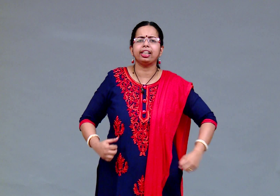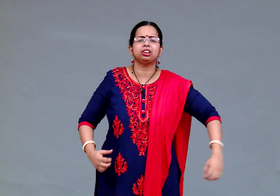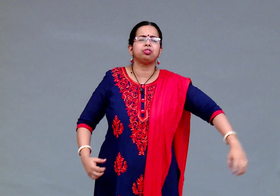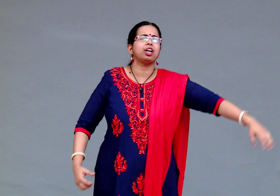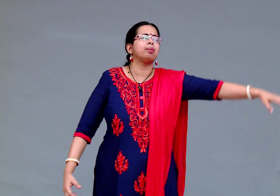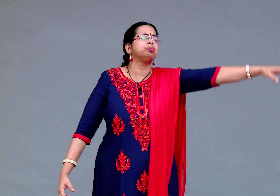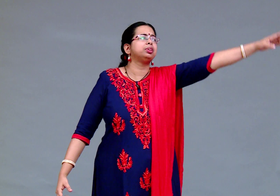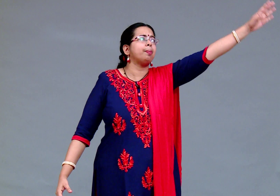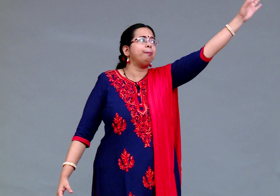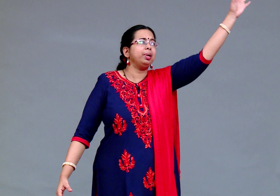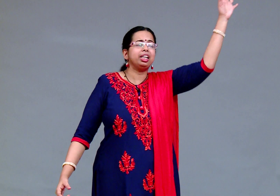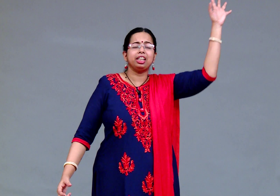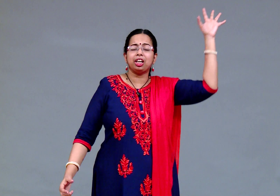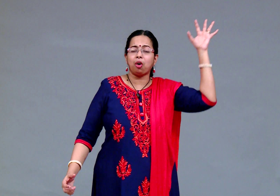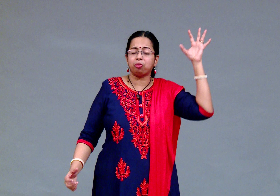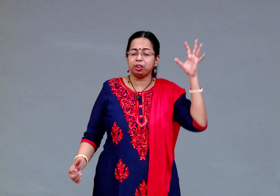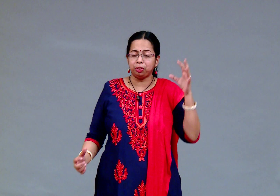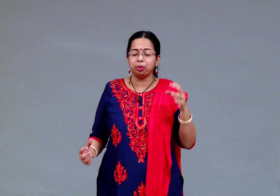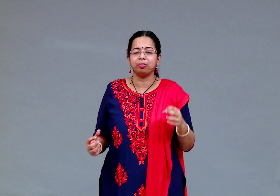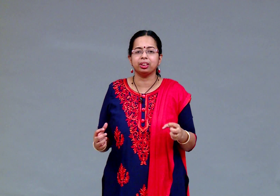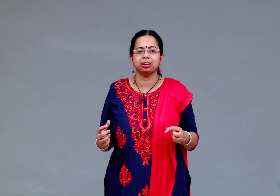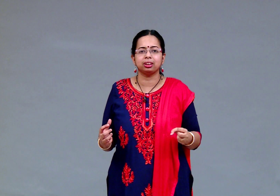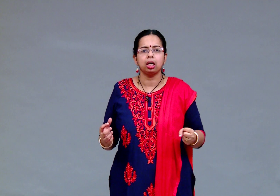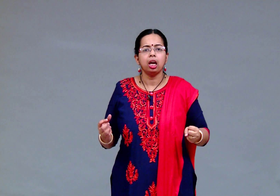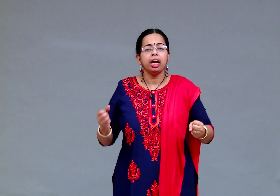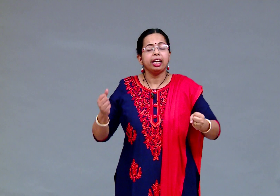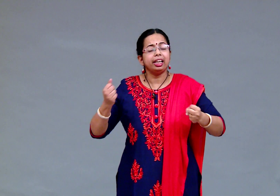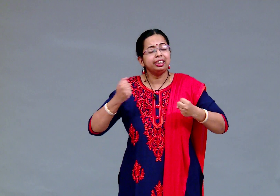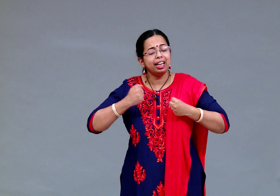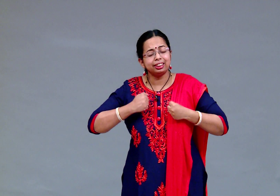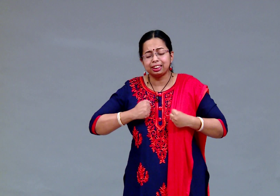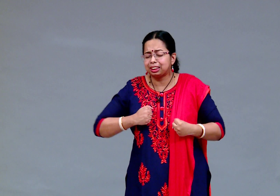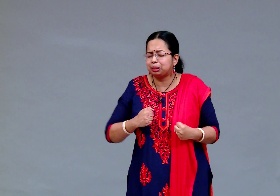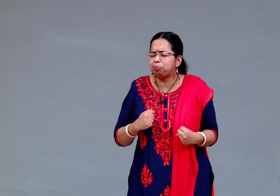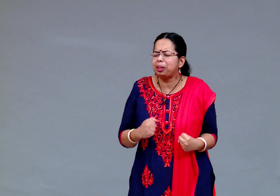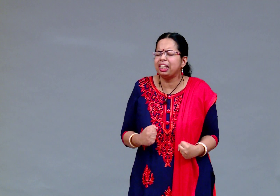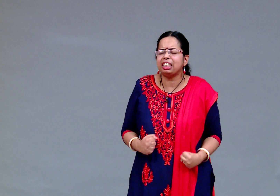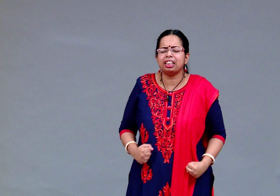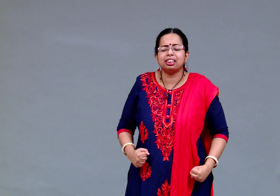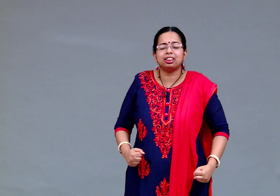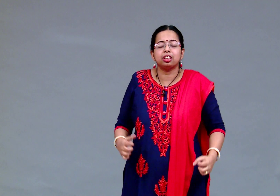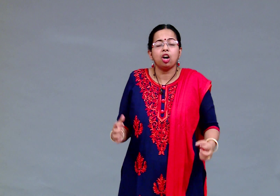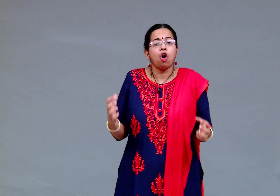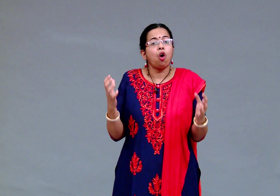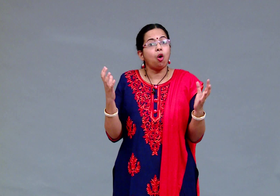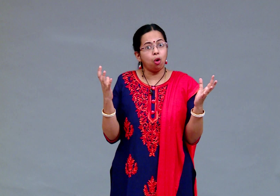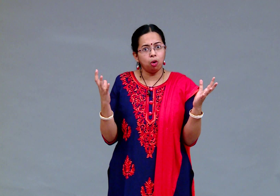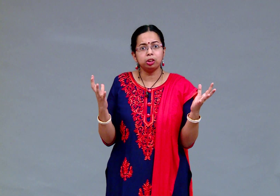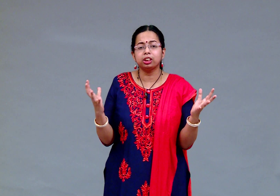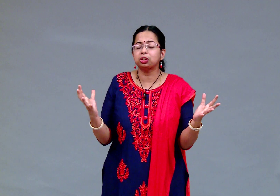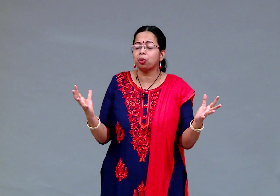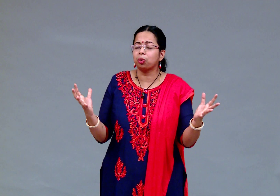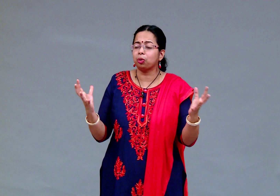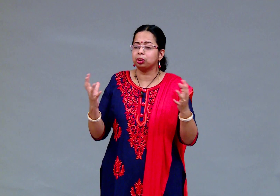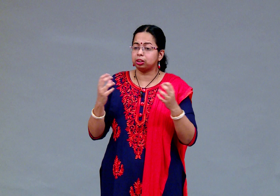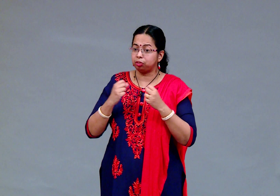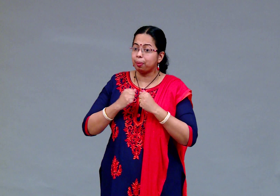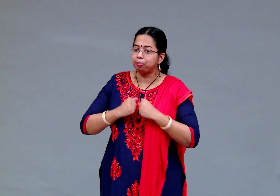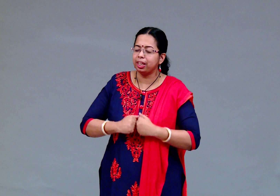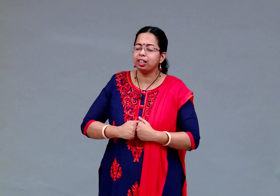from the beginning of the universe it has experienced all the sorrows from then